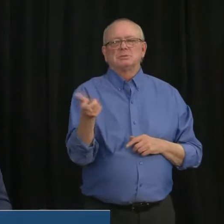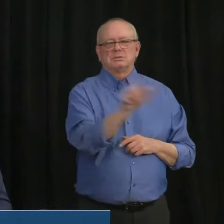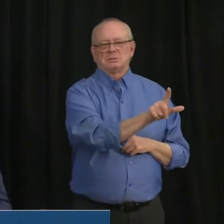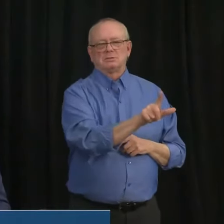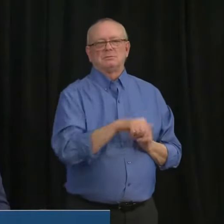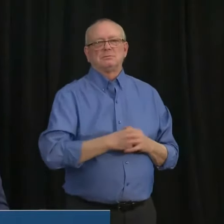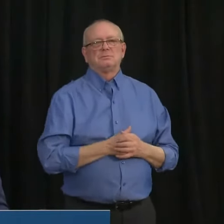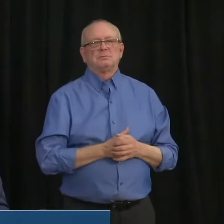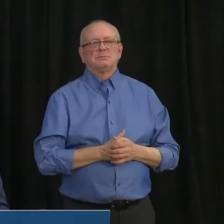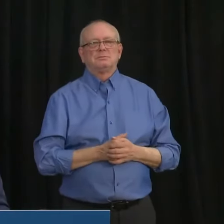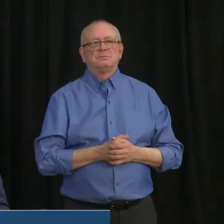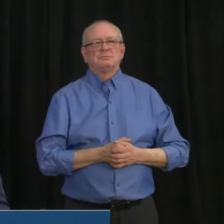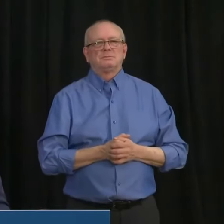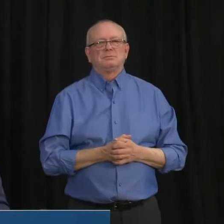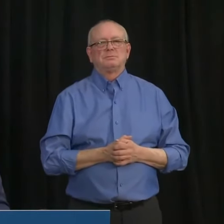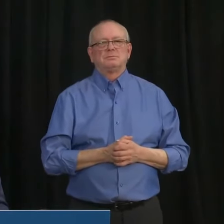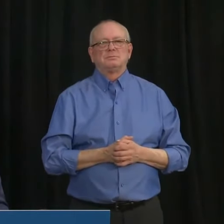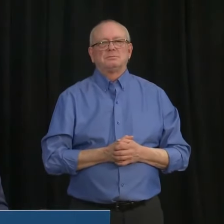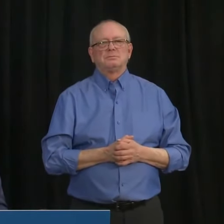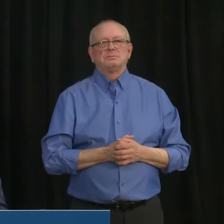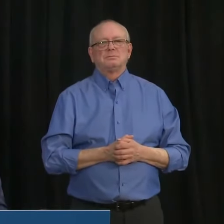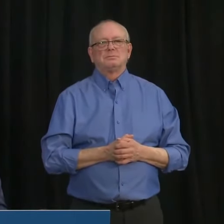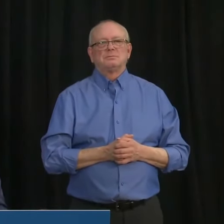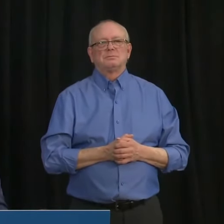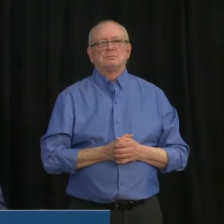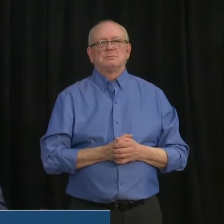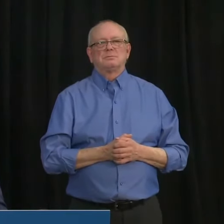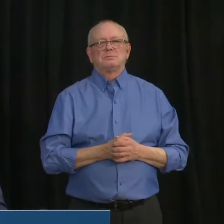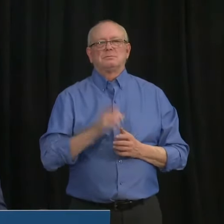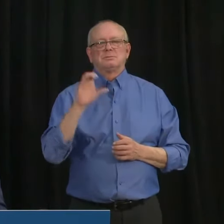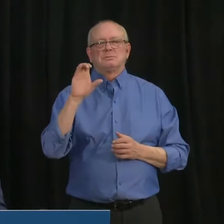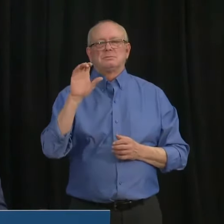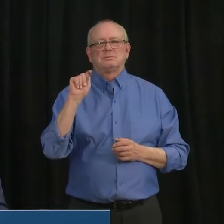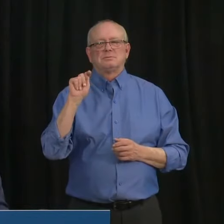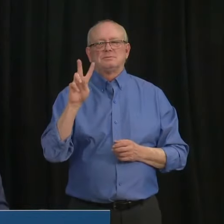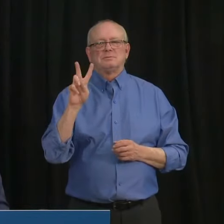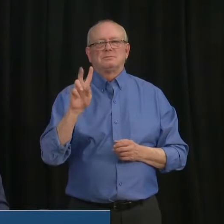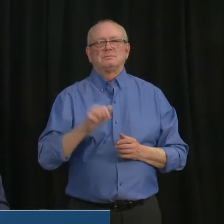Our next question comes from Bill Fortier of CTV News. Your line is open.